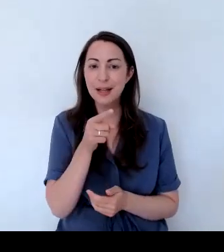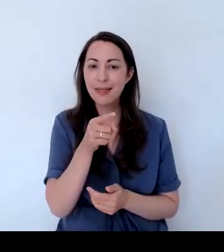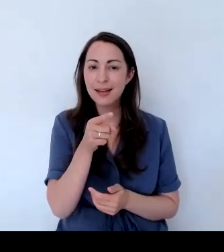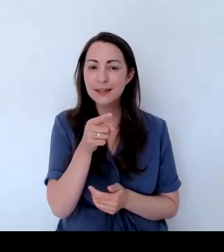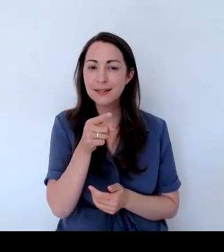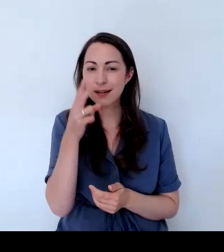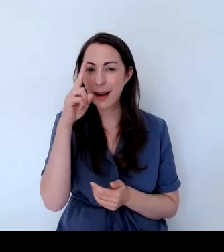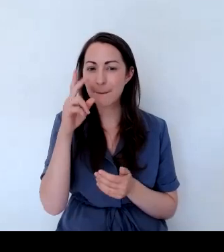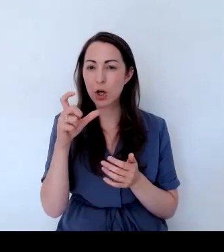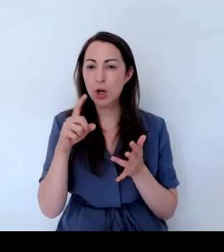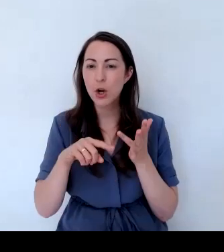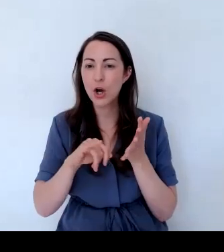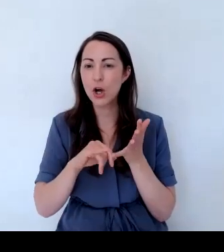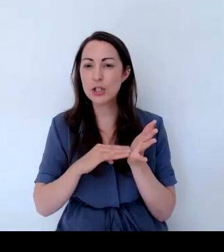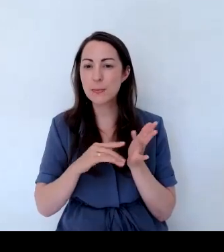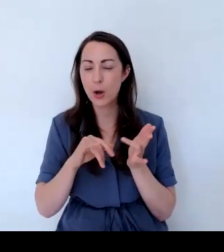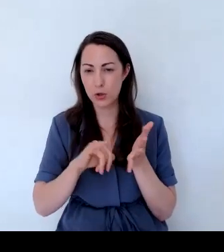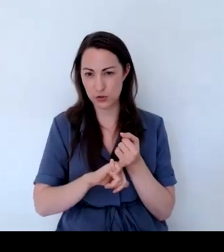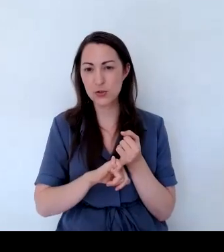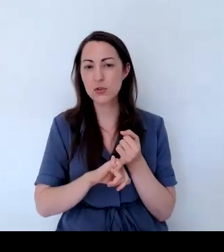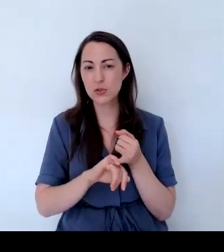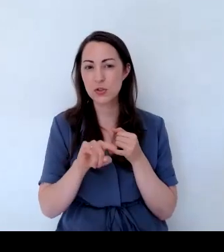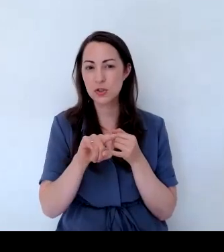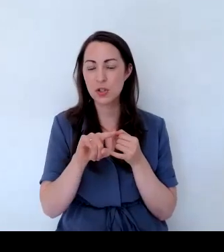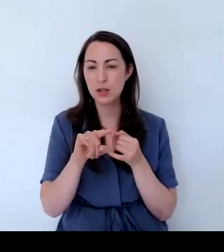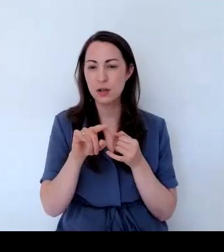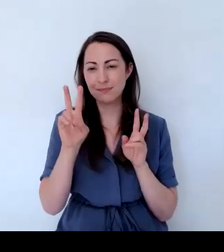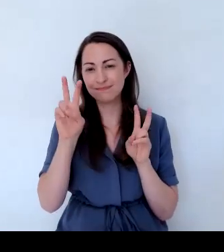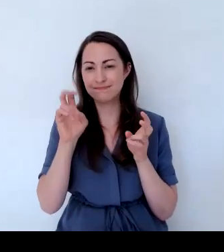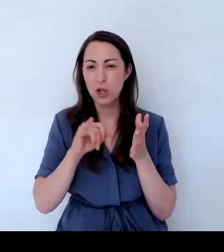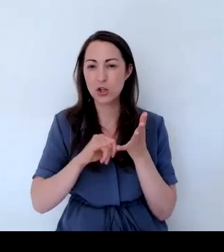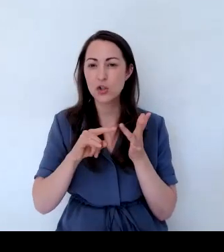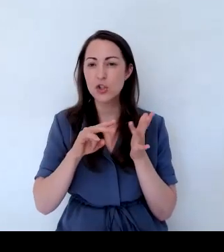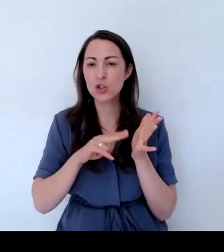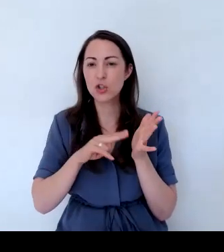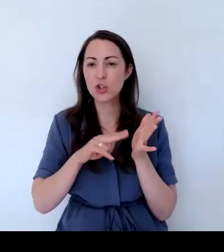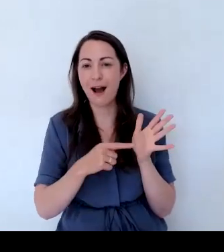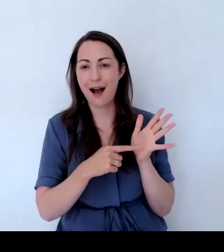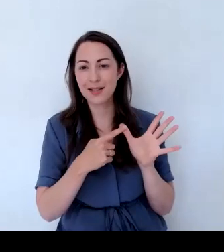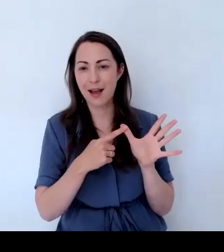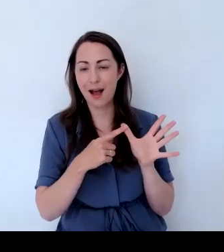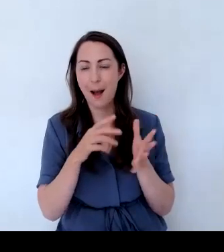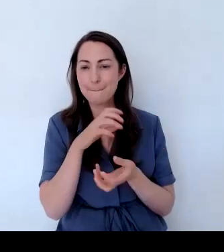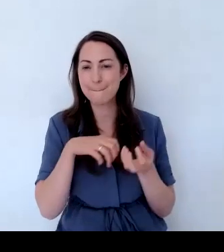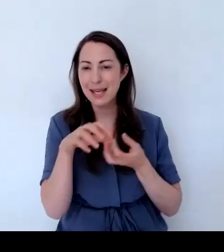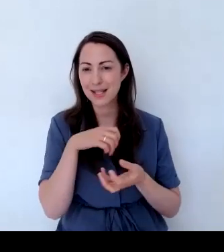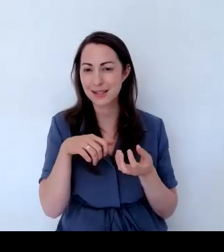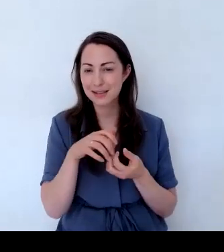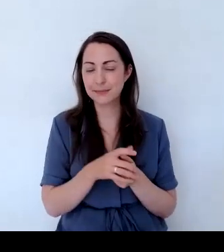This is Cosmot's Sonata mix, and this is the pink from the Sonata mix.